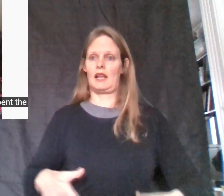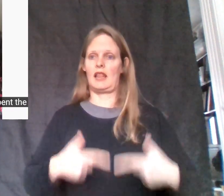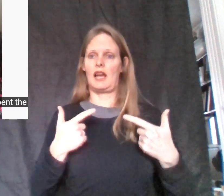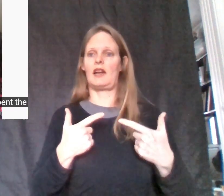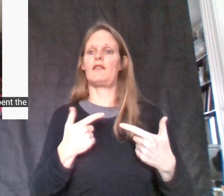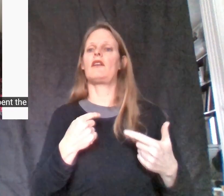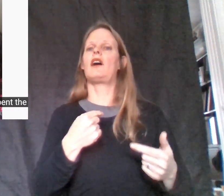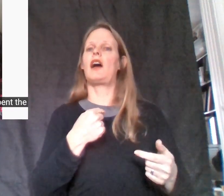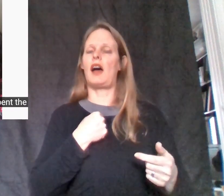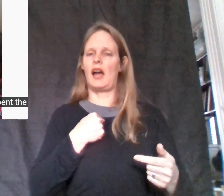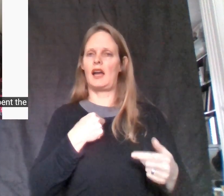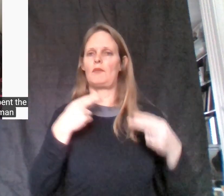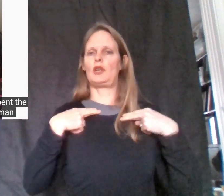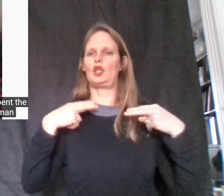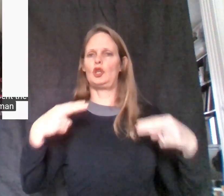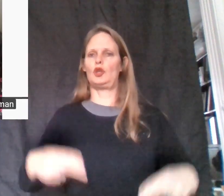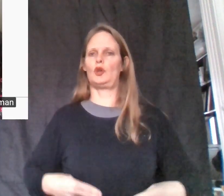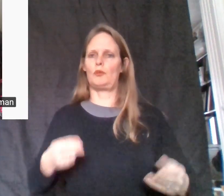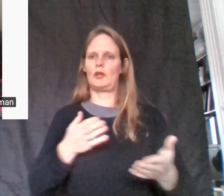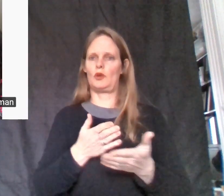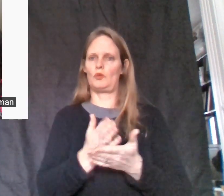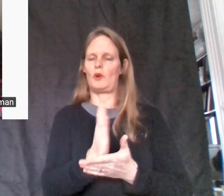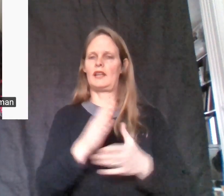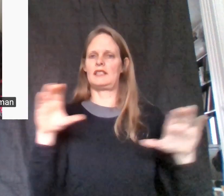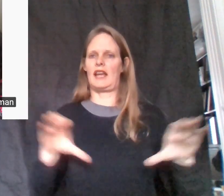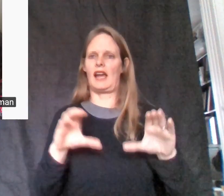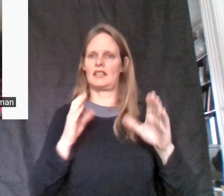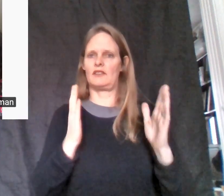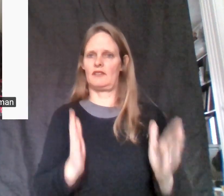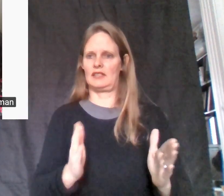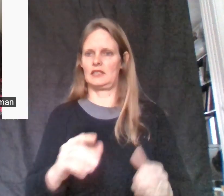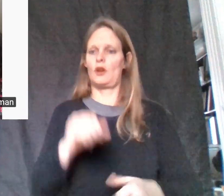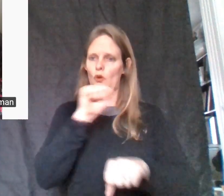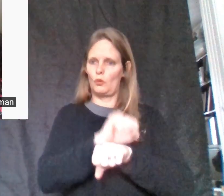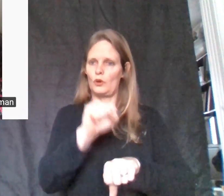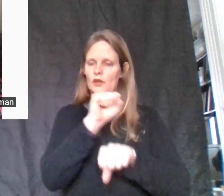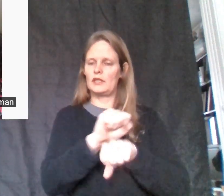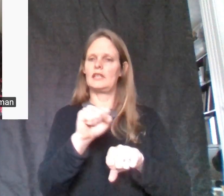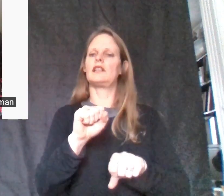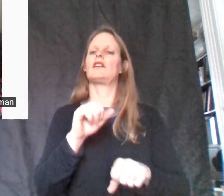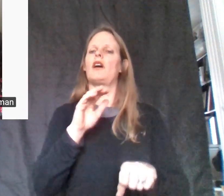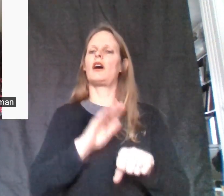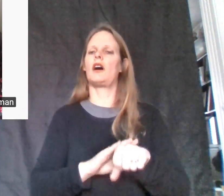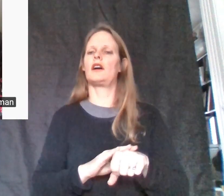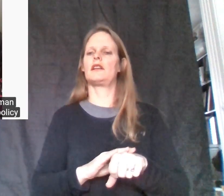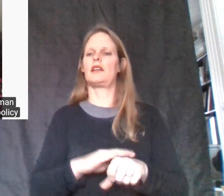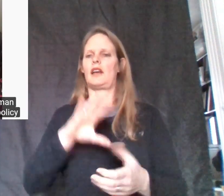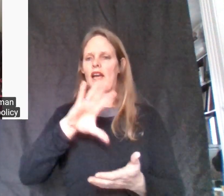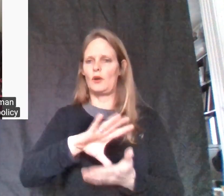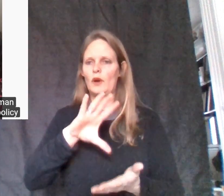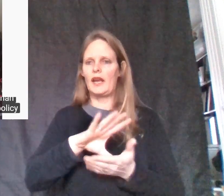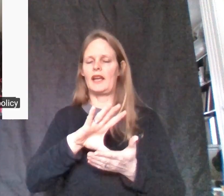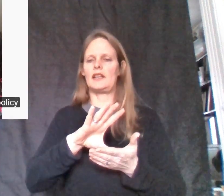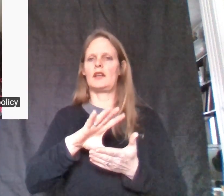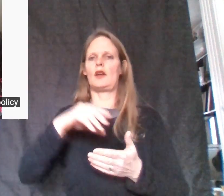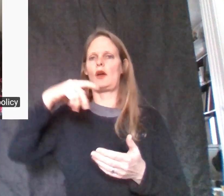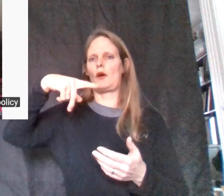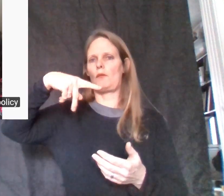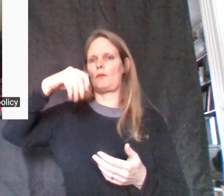life as a human rights activist working on Iran policy, watching the